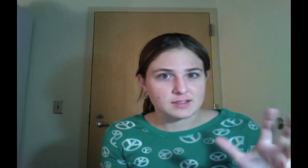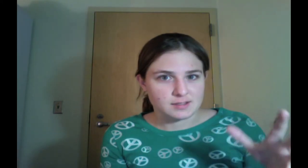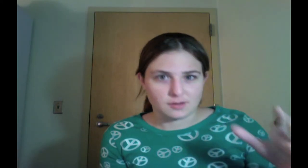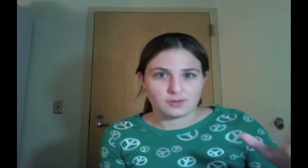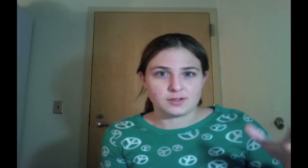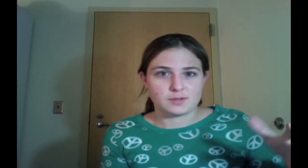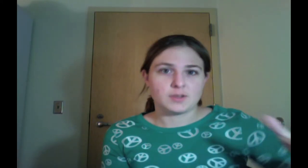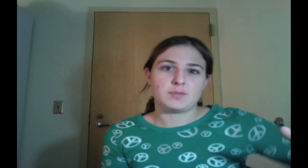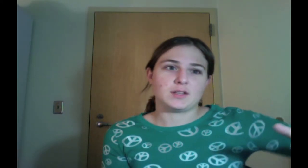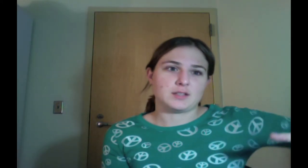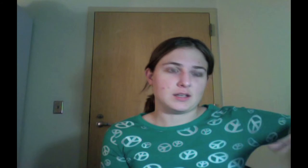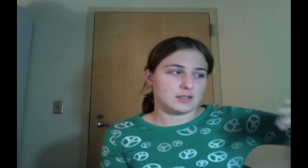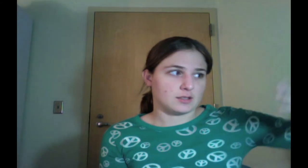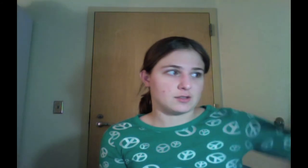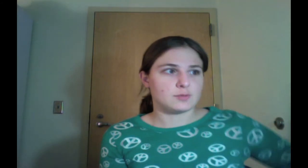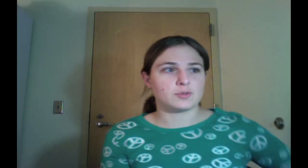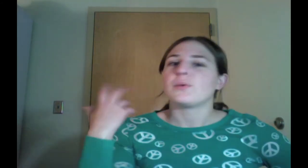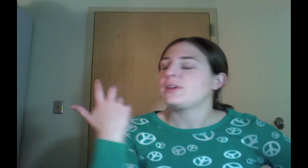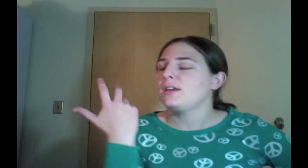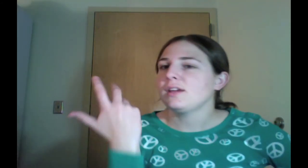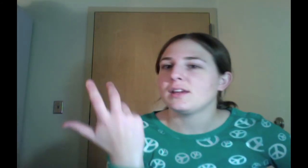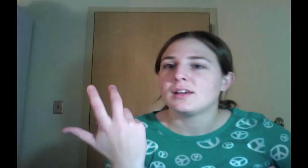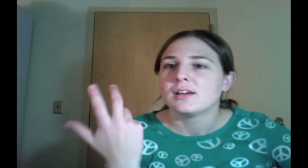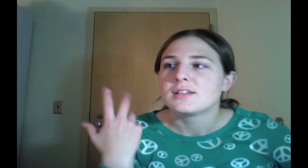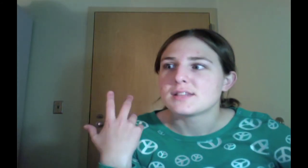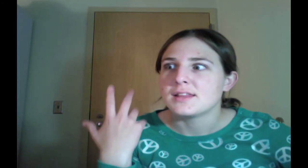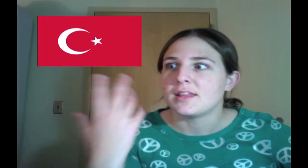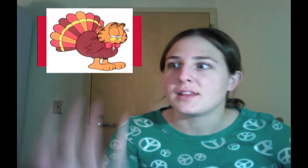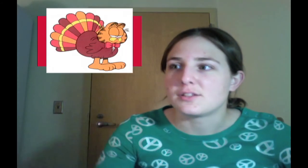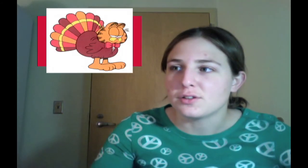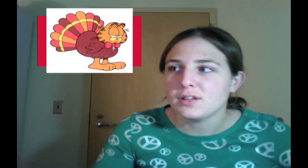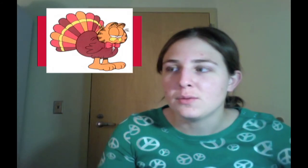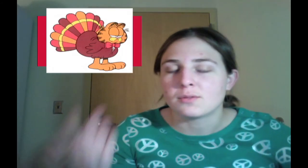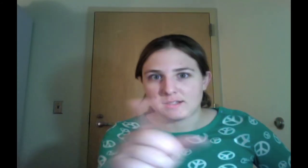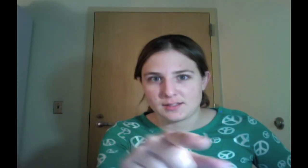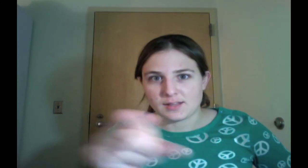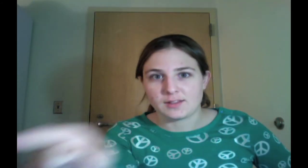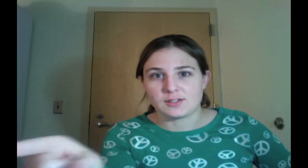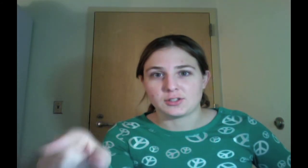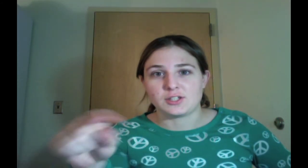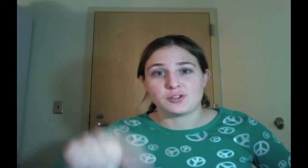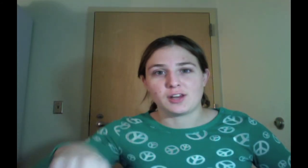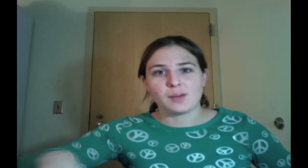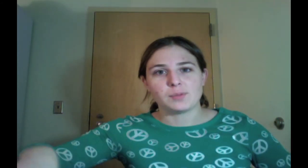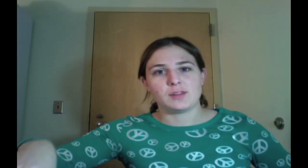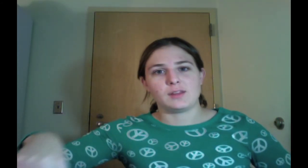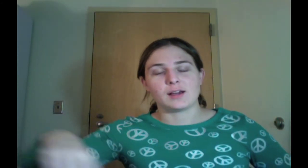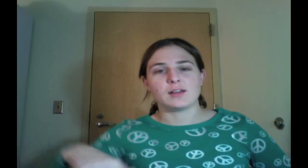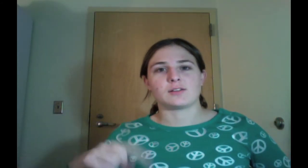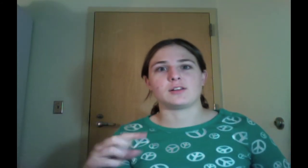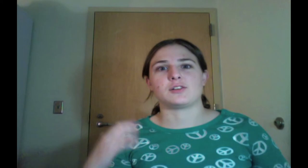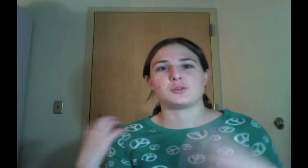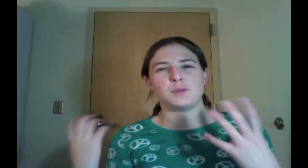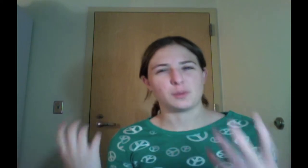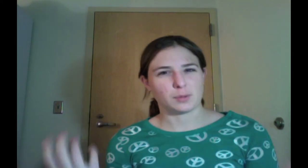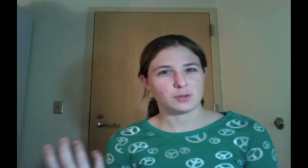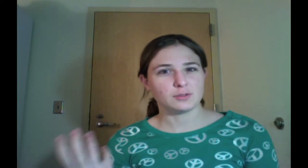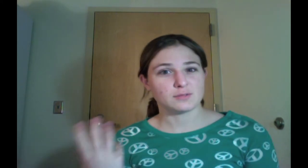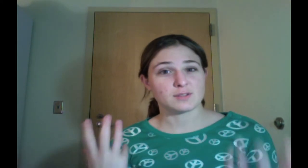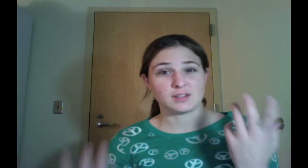is going to win because he has the consumerism. But he said that the Turkey would win. He said the Turkey should not be the icon and it should be the pilgrims and the